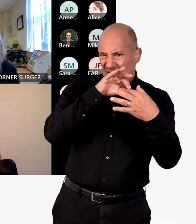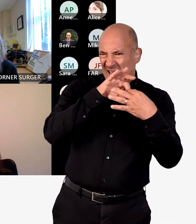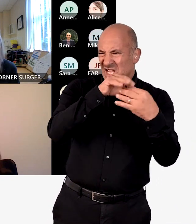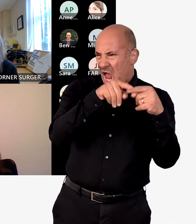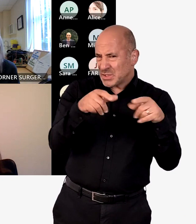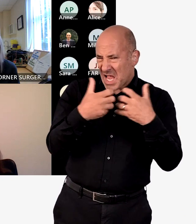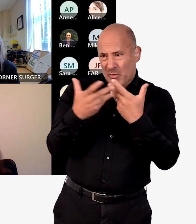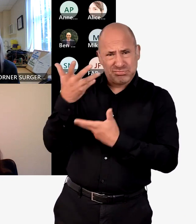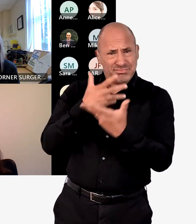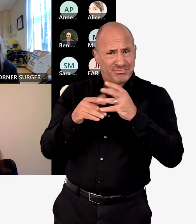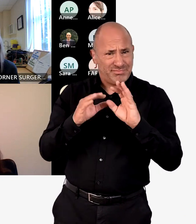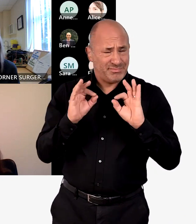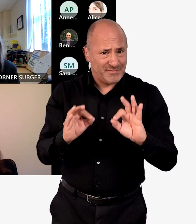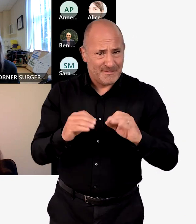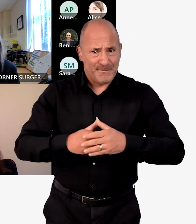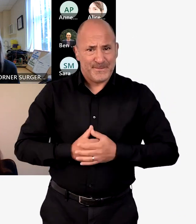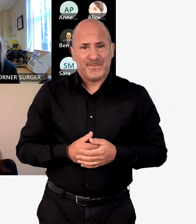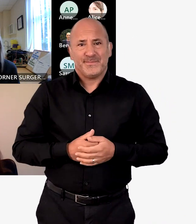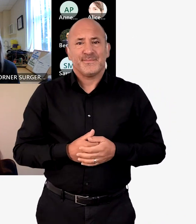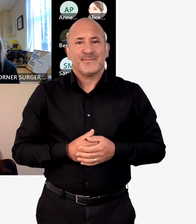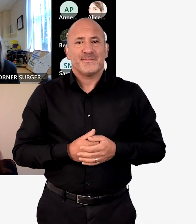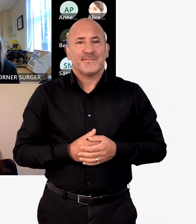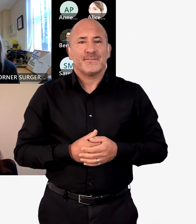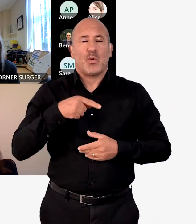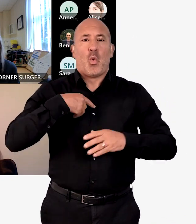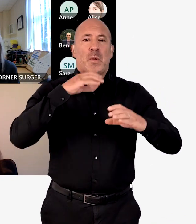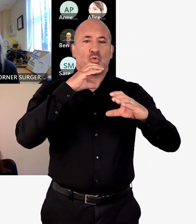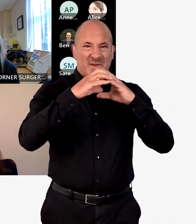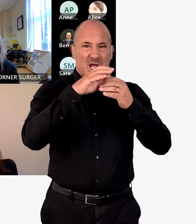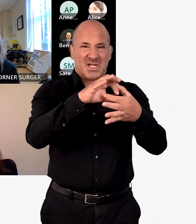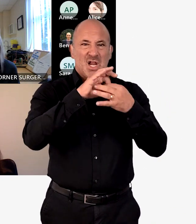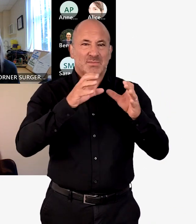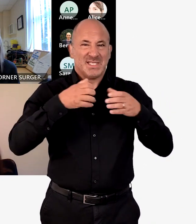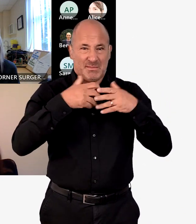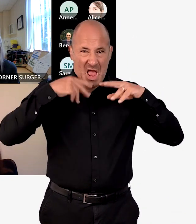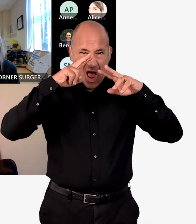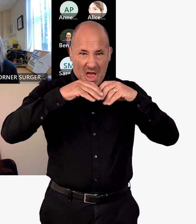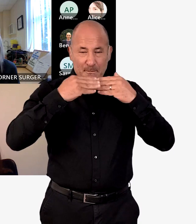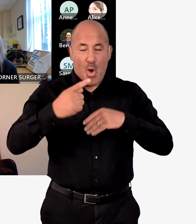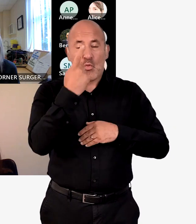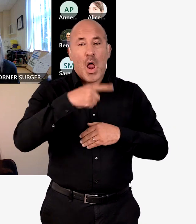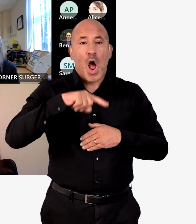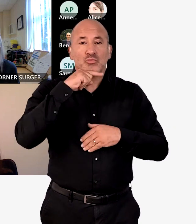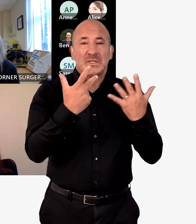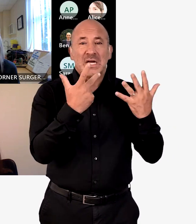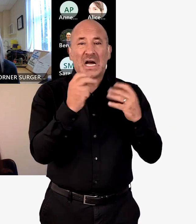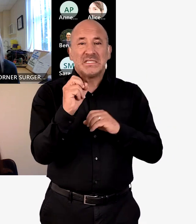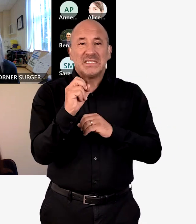Healthwatch and the voluntary sector on the ways to approach engagement. The communications and engagements team analysed over